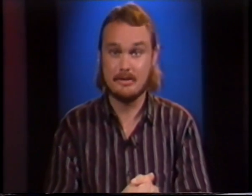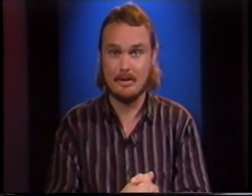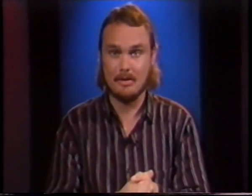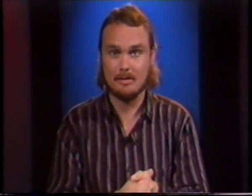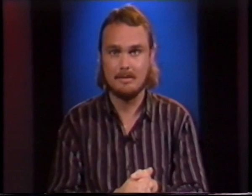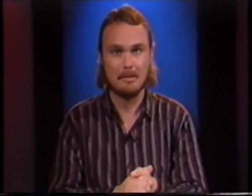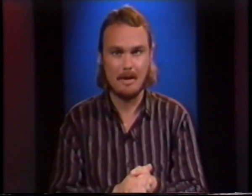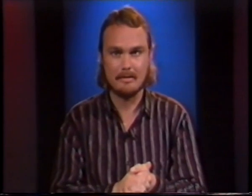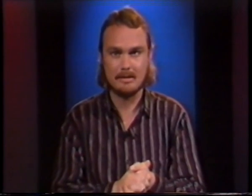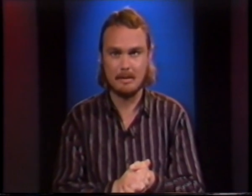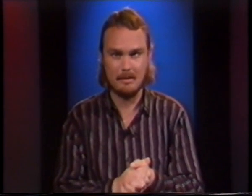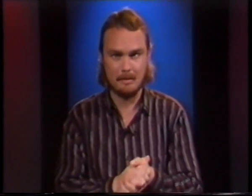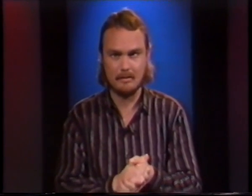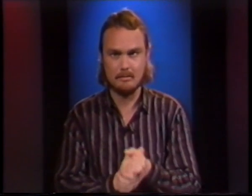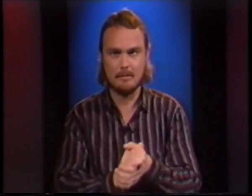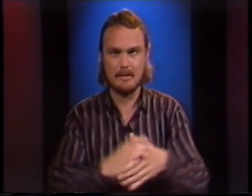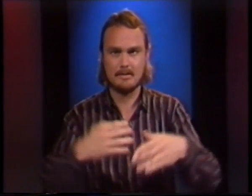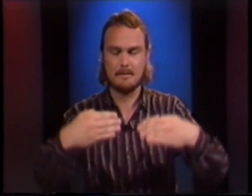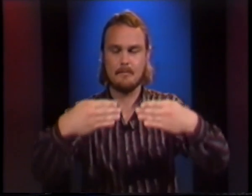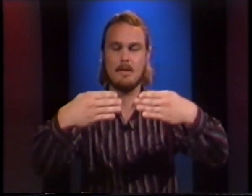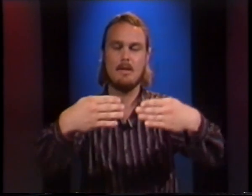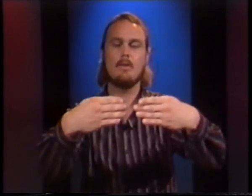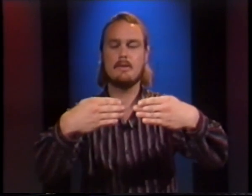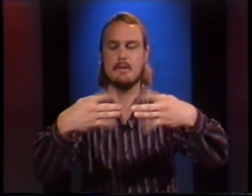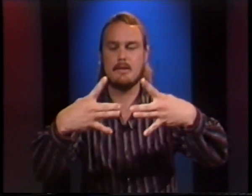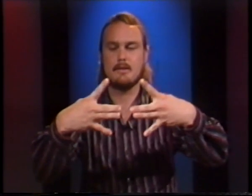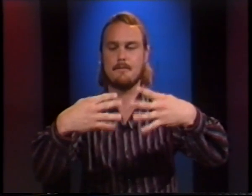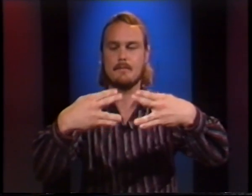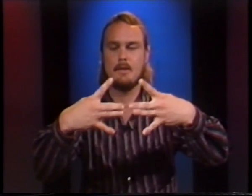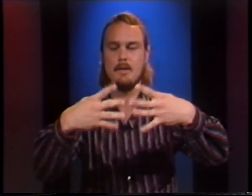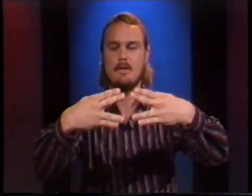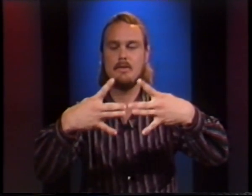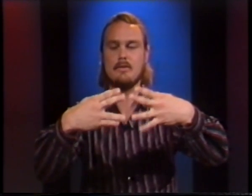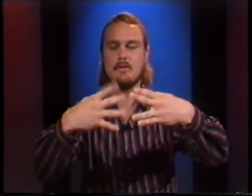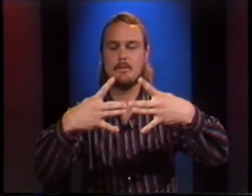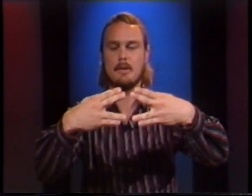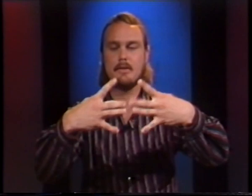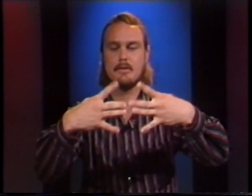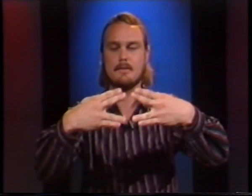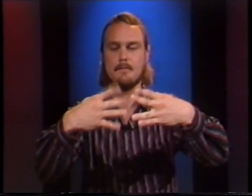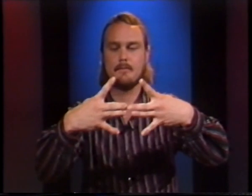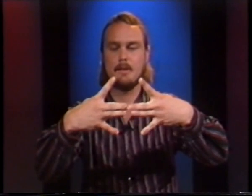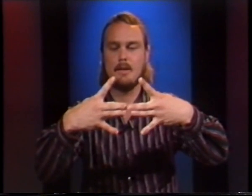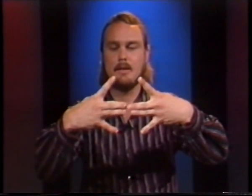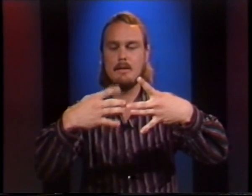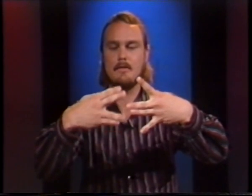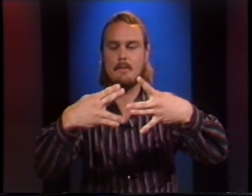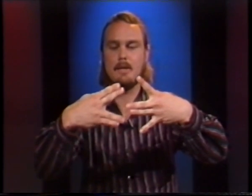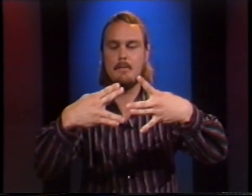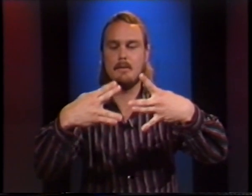to show but hard to explain, but I'll do my best. What this is is using your splits and if I make them